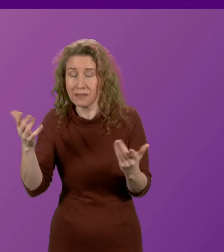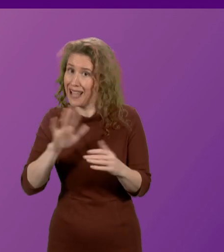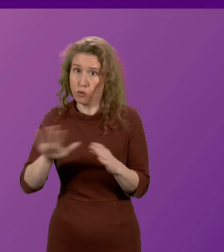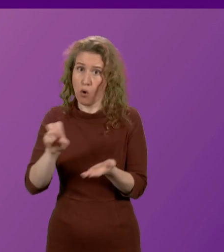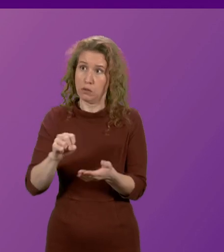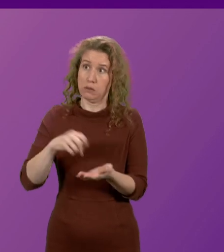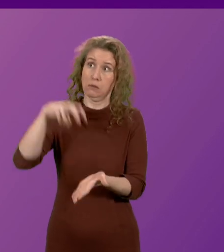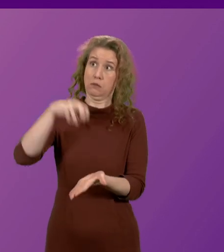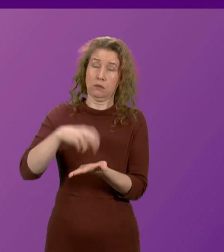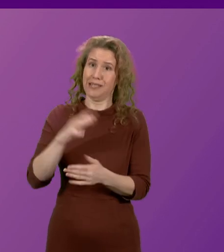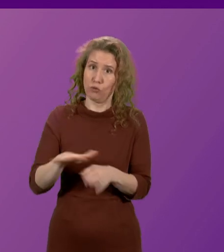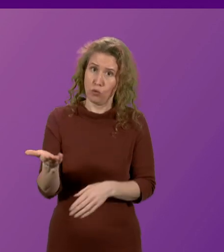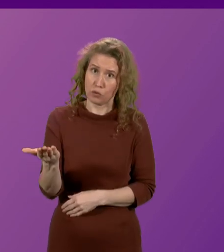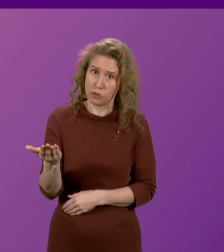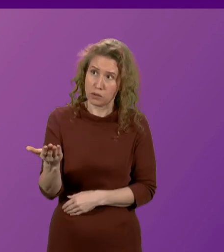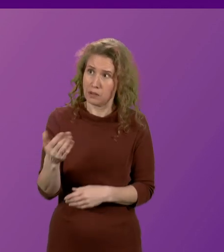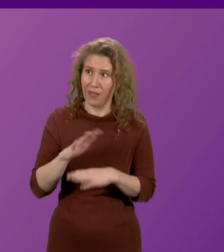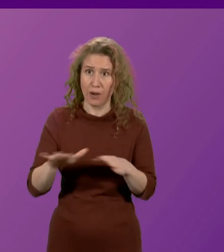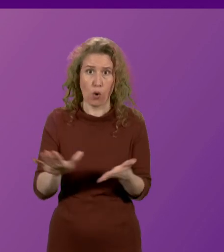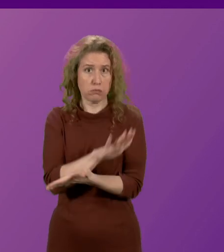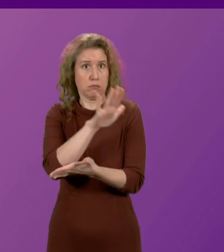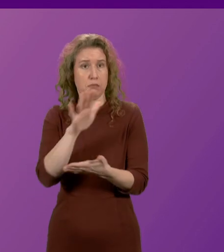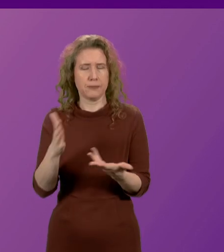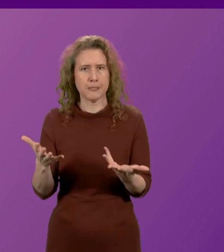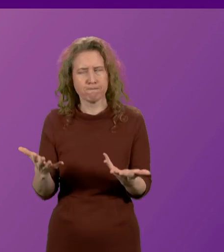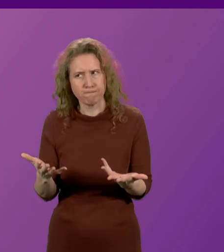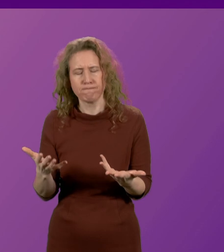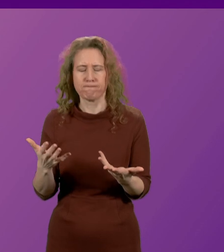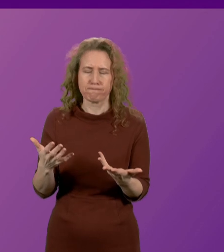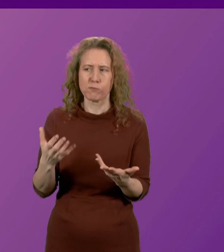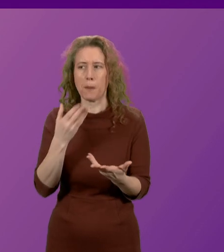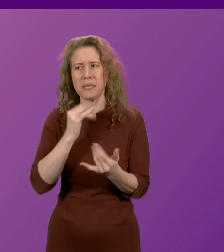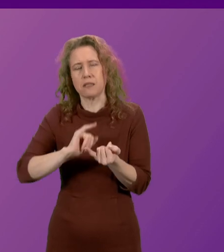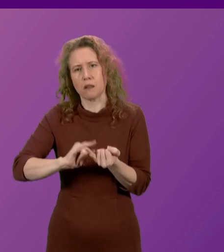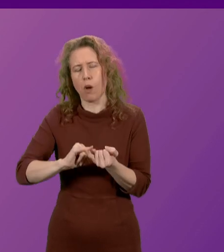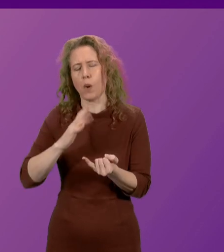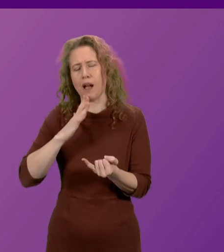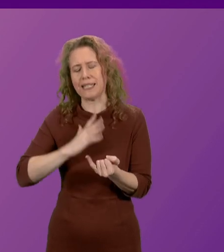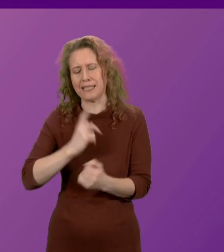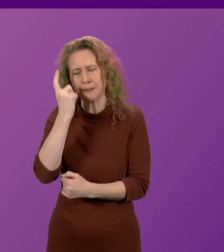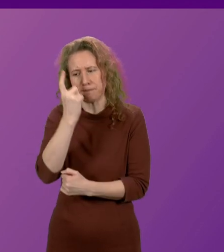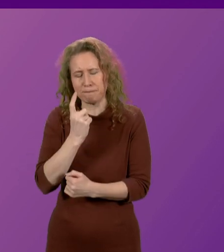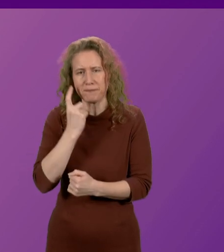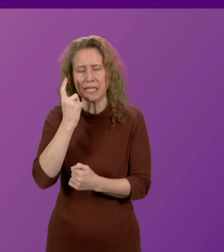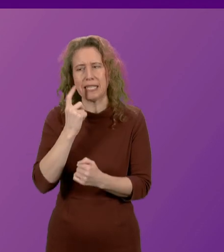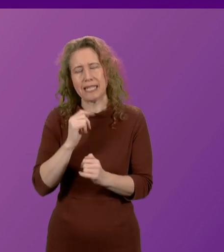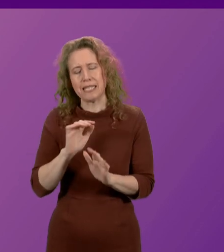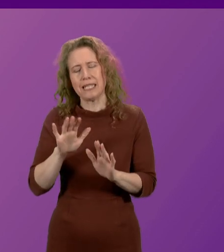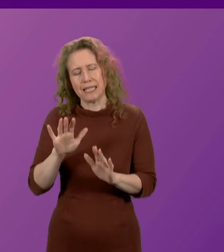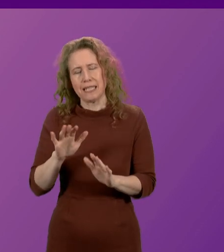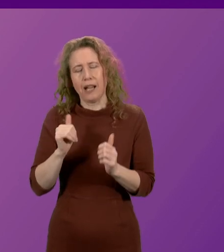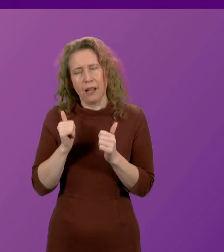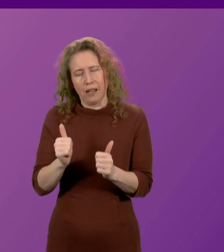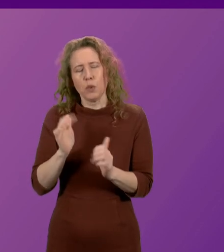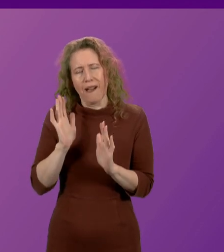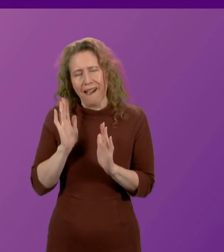with enthusiasm the points that Mr Sarwar is making. So I think what Mr Sarwar has got to do is he's got to be, he's got